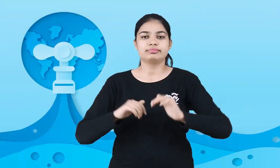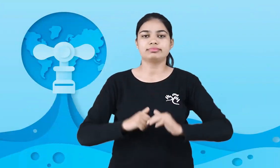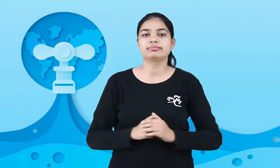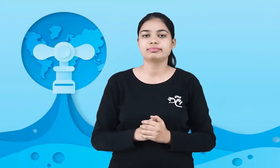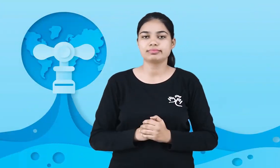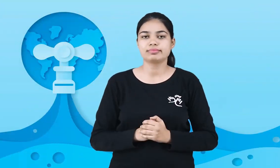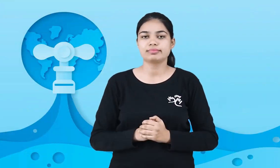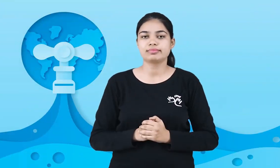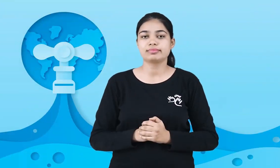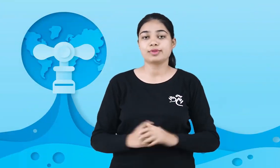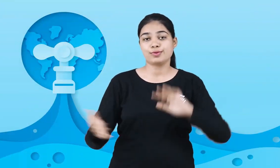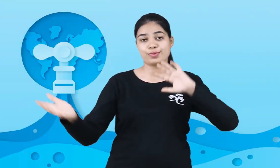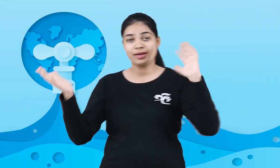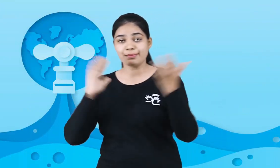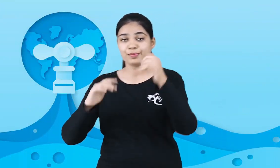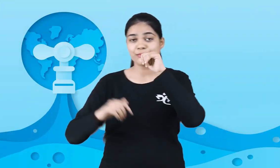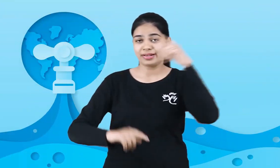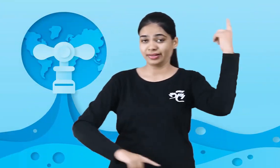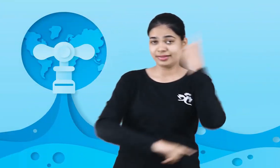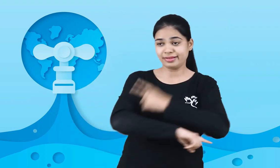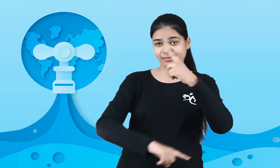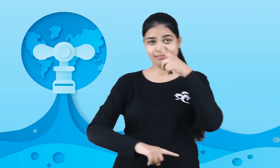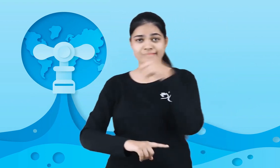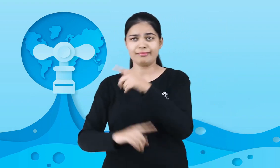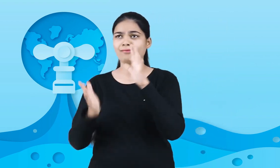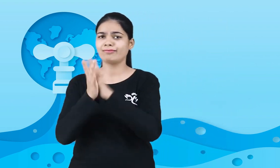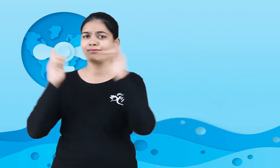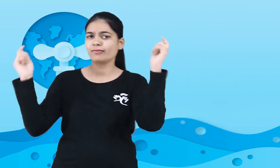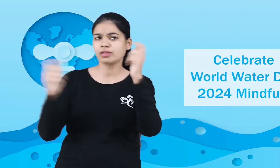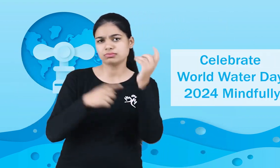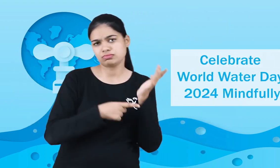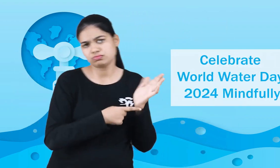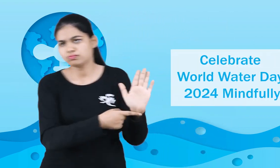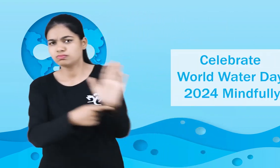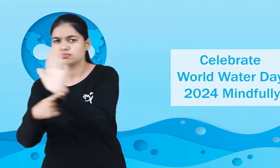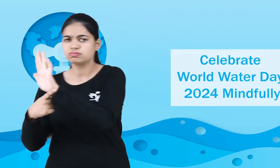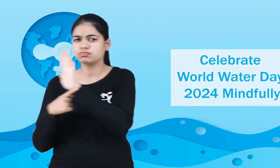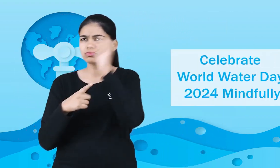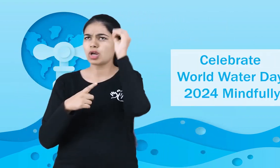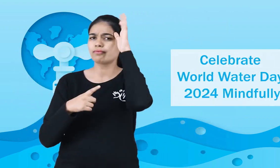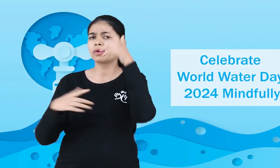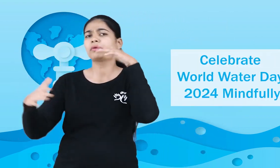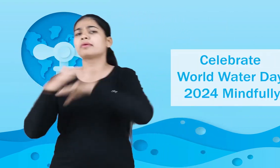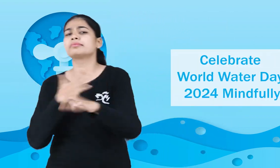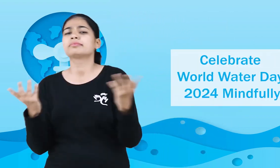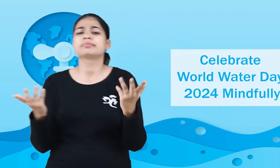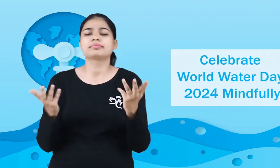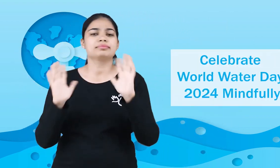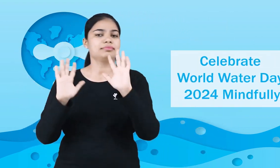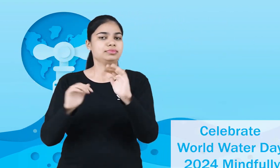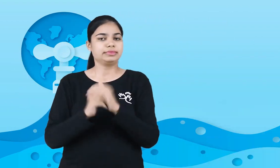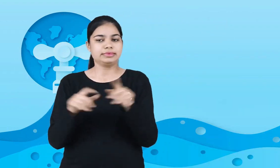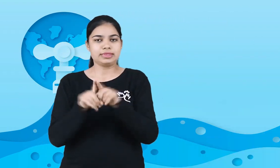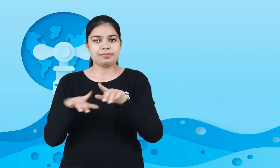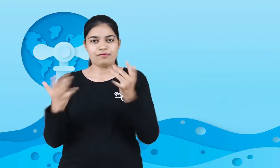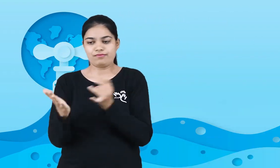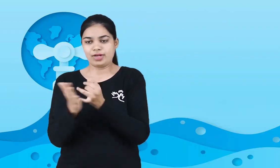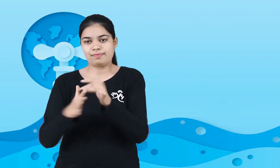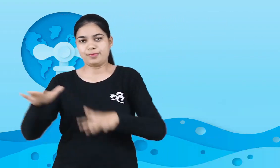a sustained water. For this, we need to mindfully celebrate World Water Day. How do we do that? For example, we have soil moisture sensors.